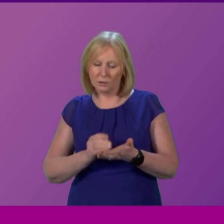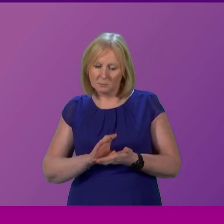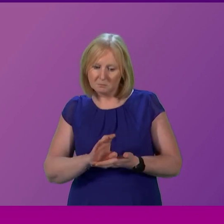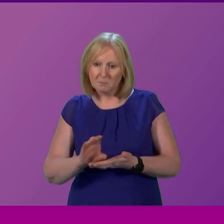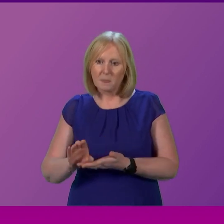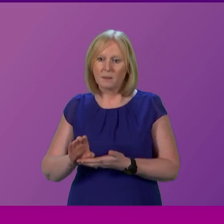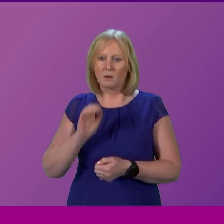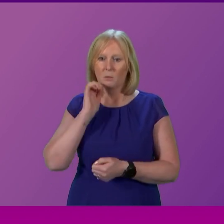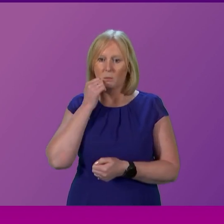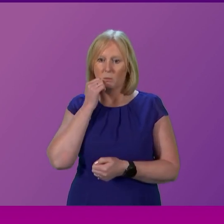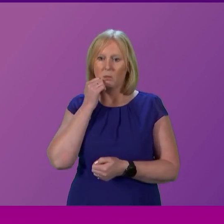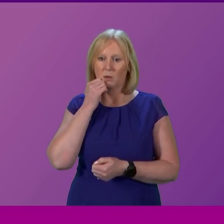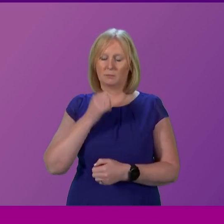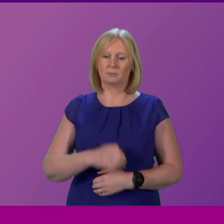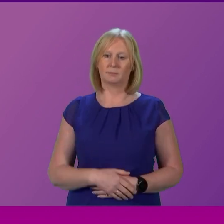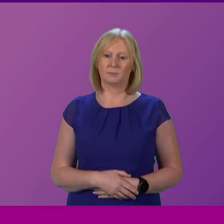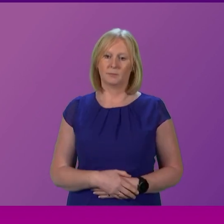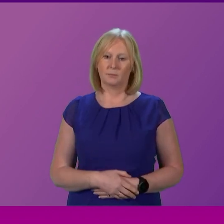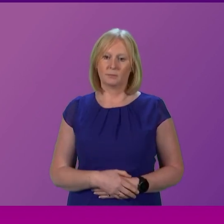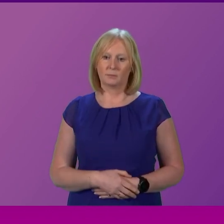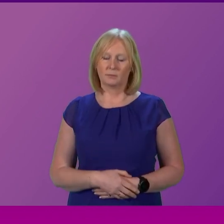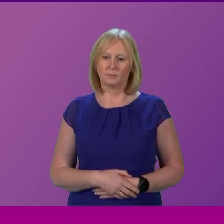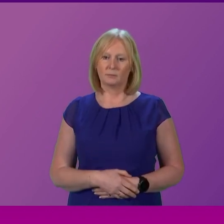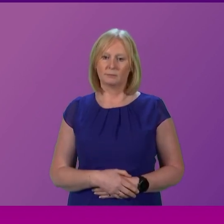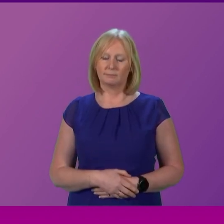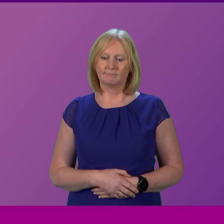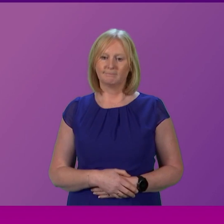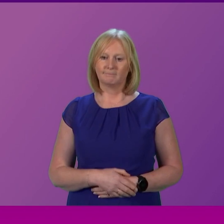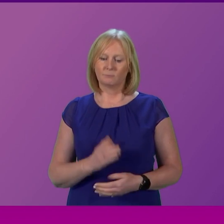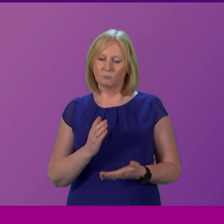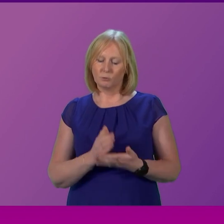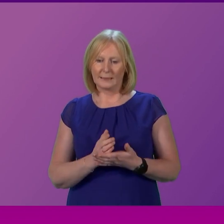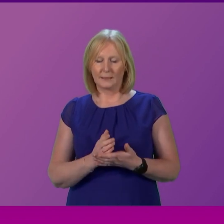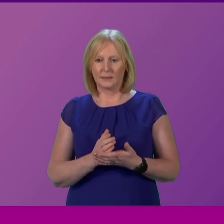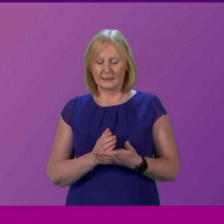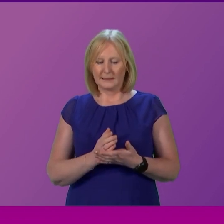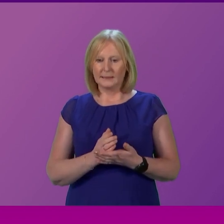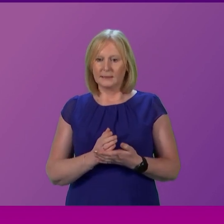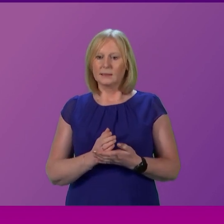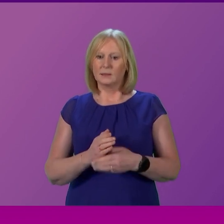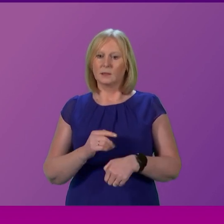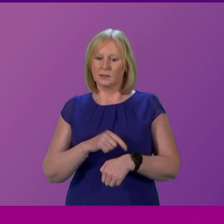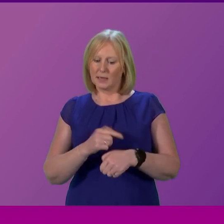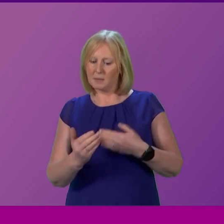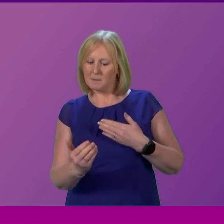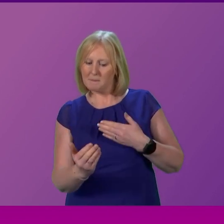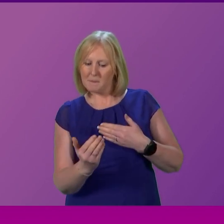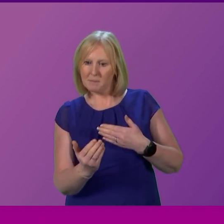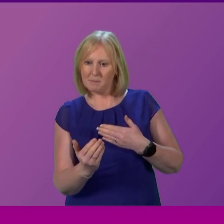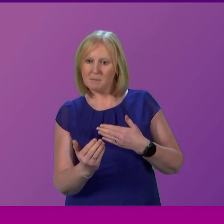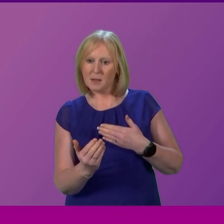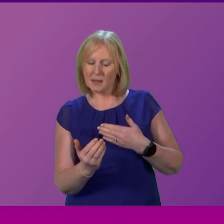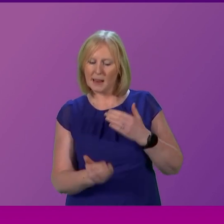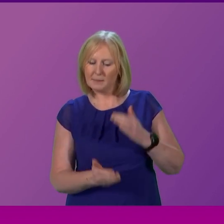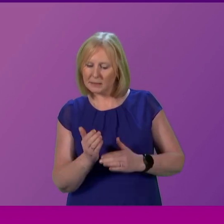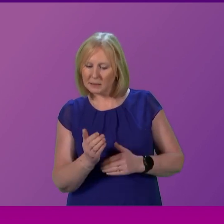has. This is an extremist, time-limited measure that is required to